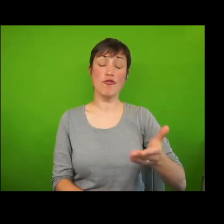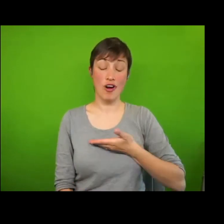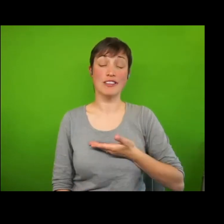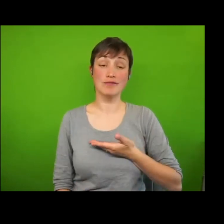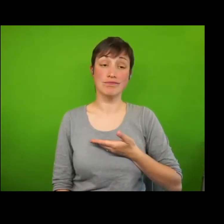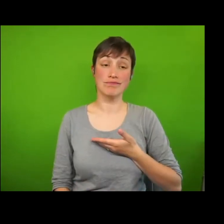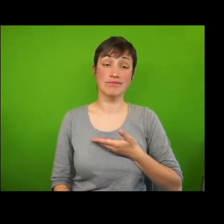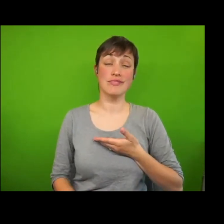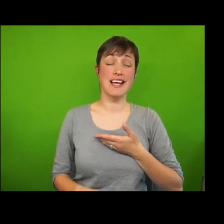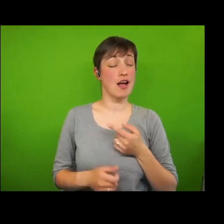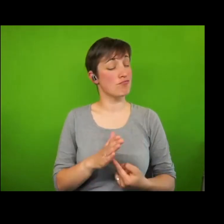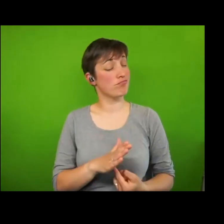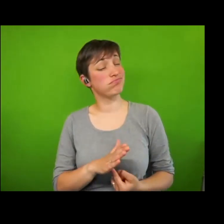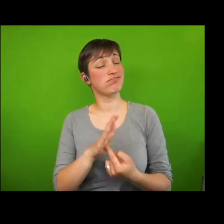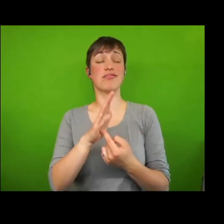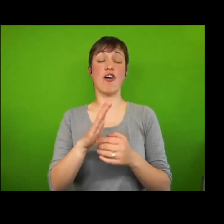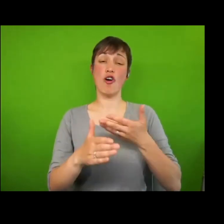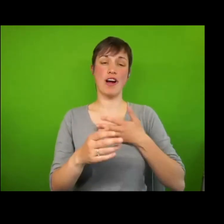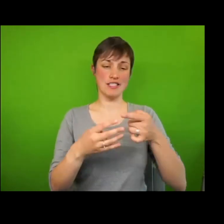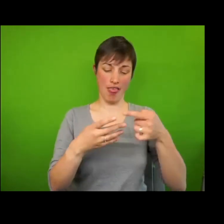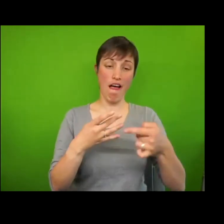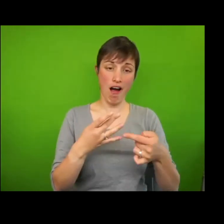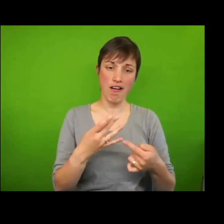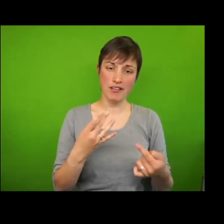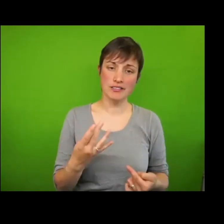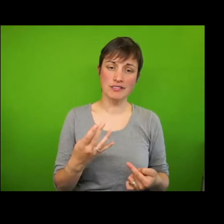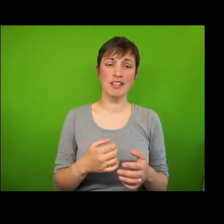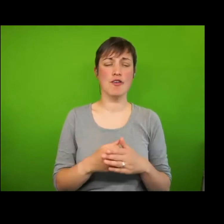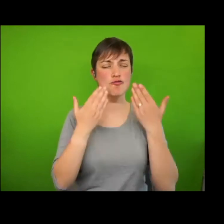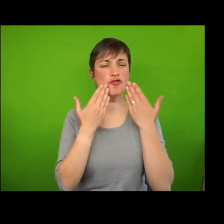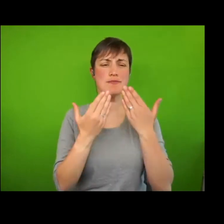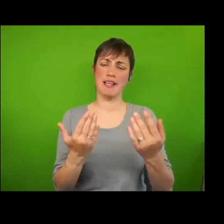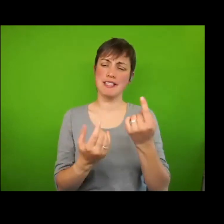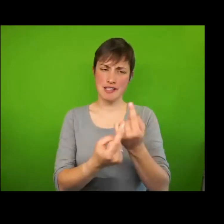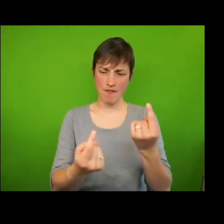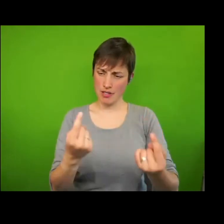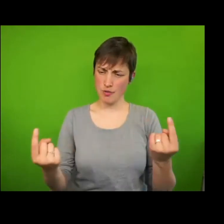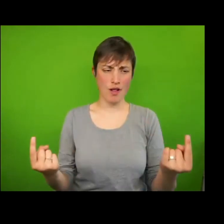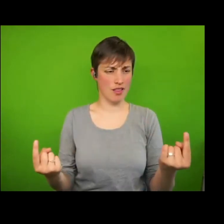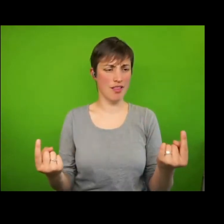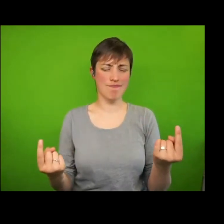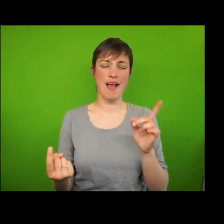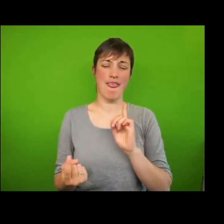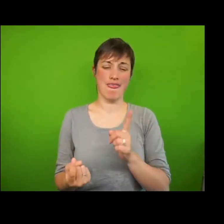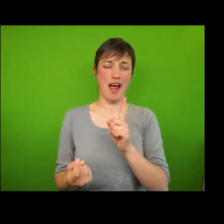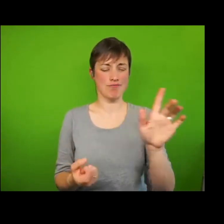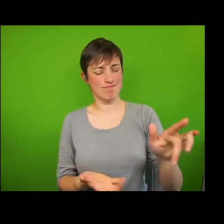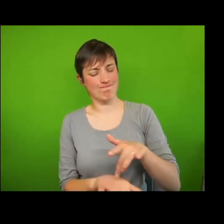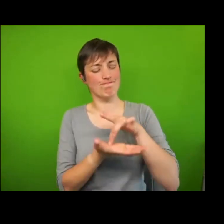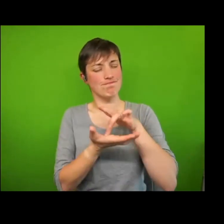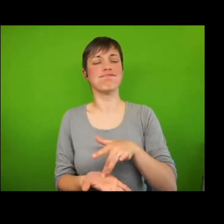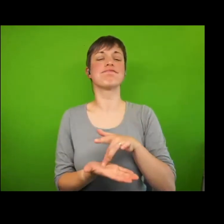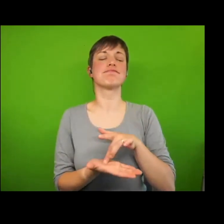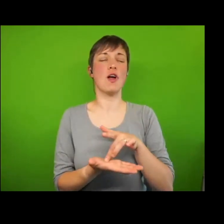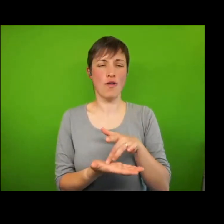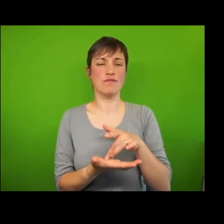of other rights, and that to quote, respect the dignity of individuals is to be at the heart of the Scottish social